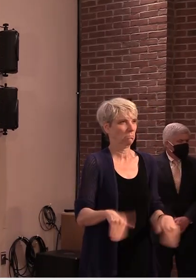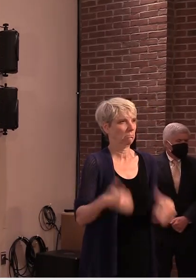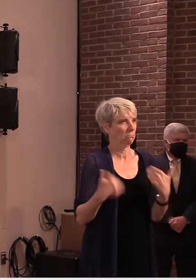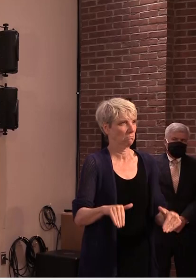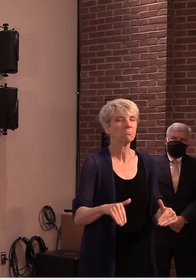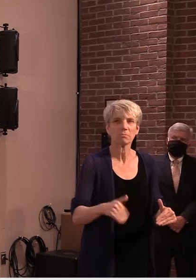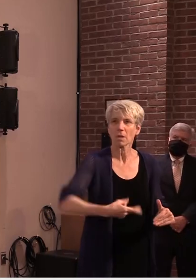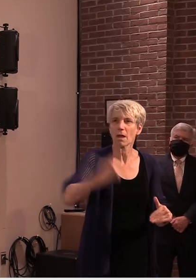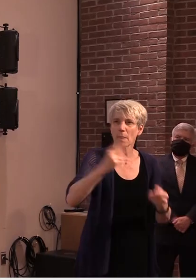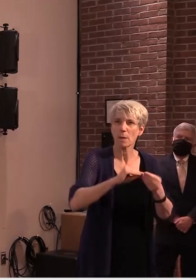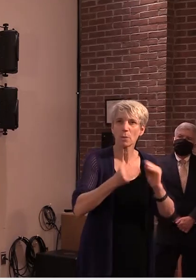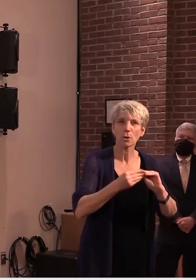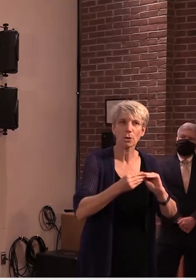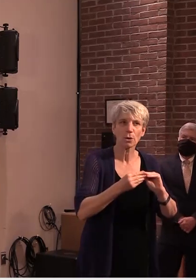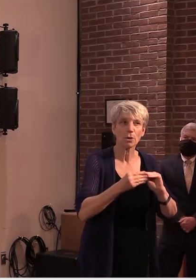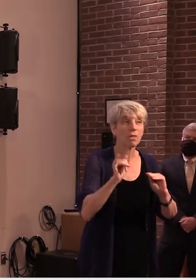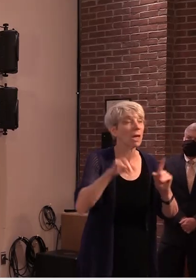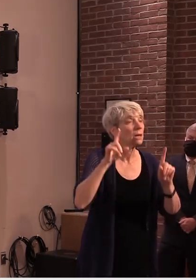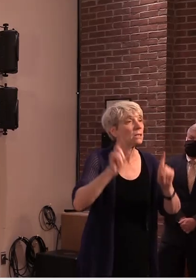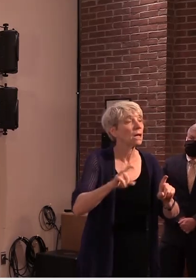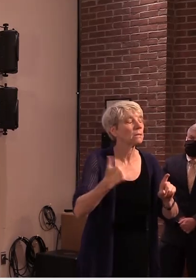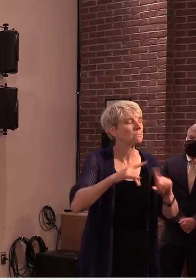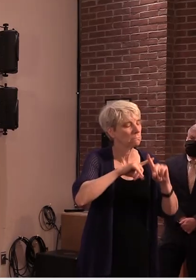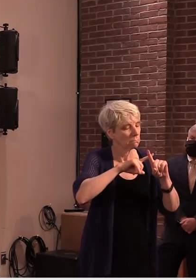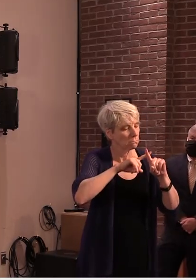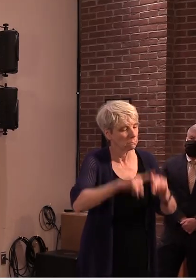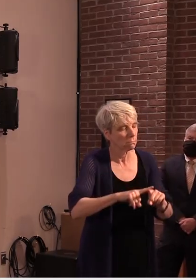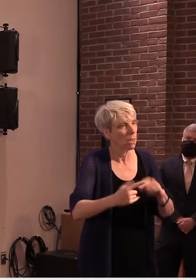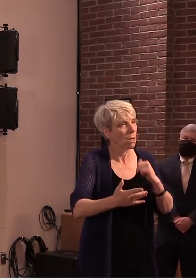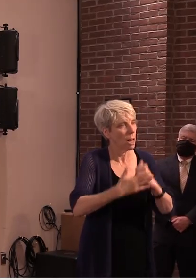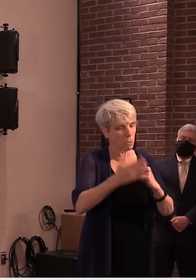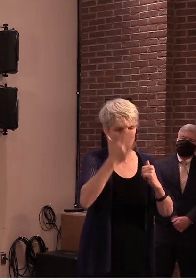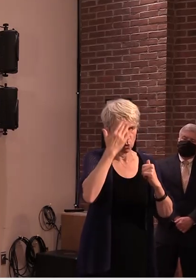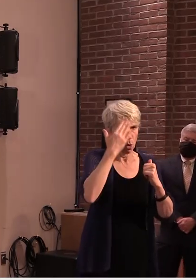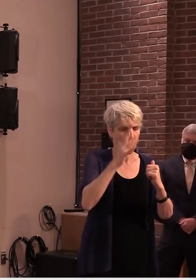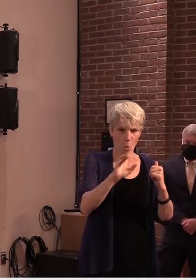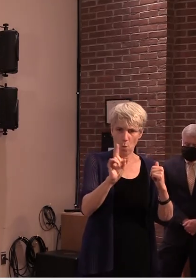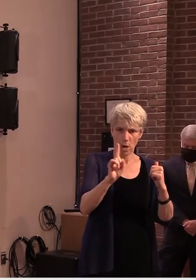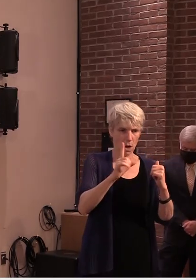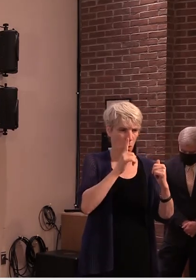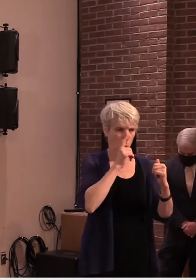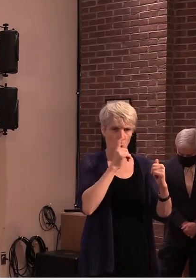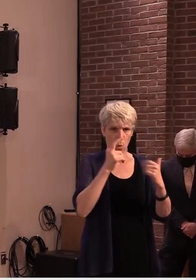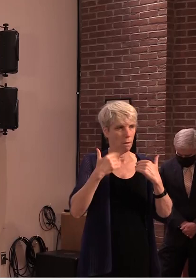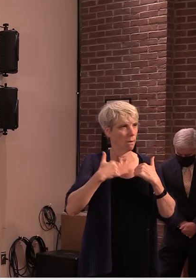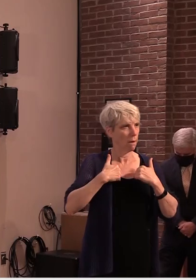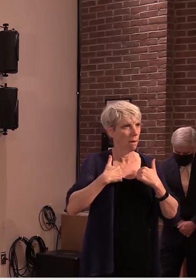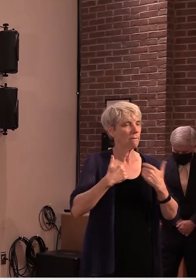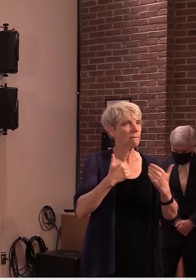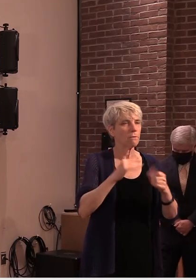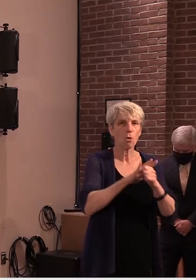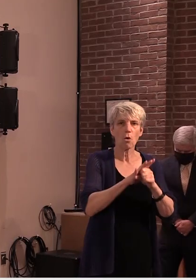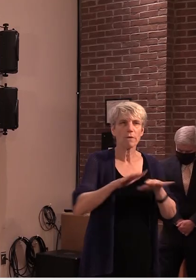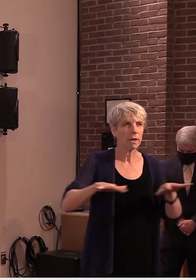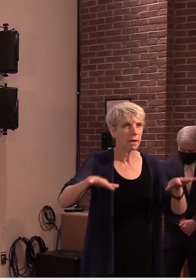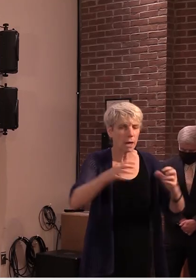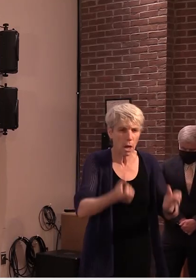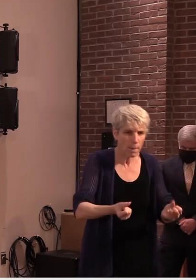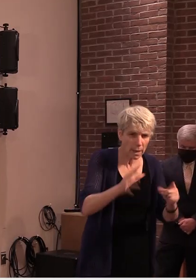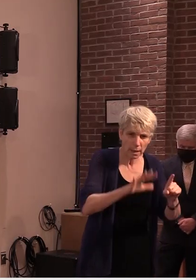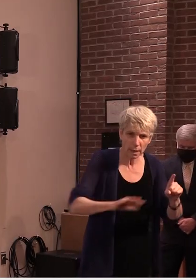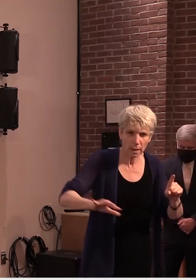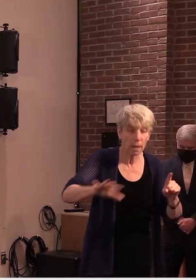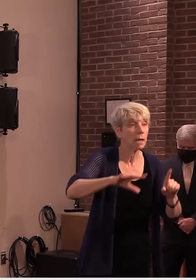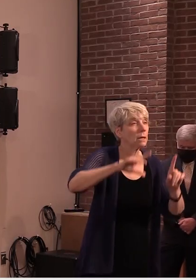in helping us learn how much the virus is in our communities and the testing that's happened around the state is